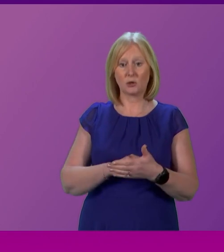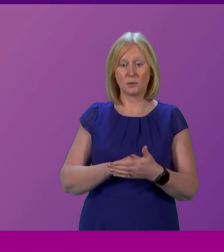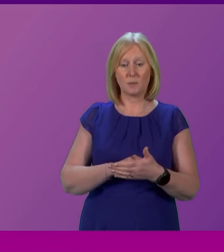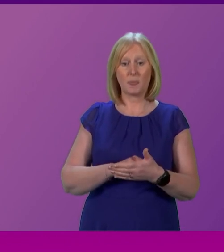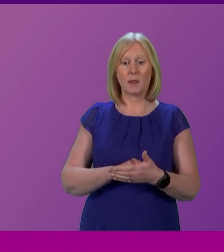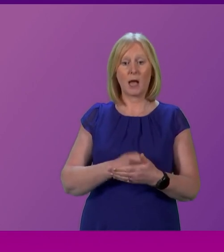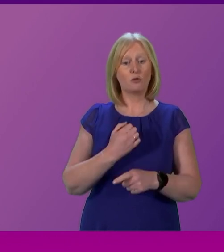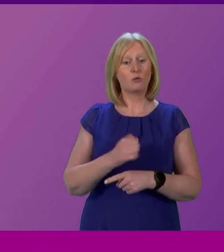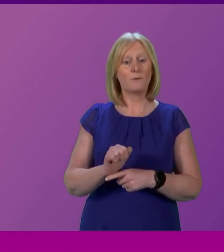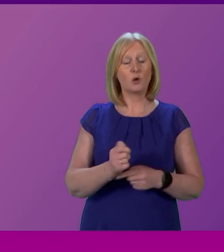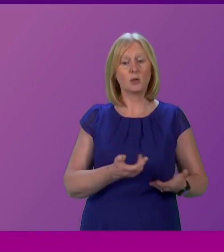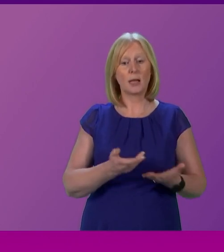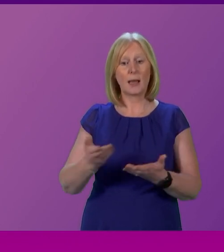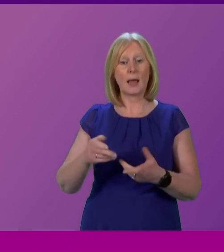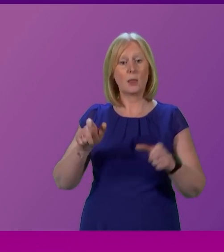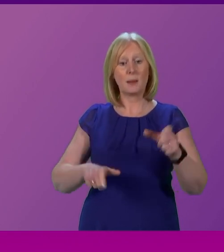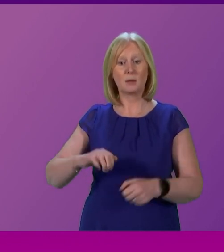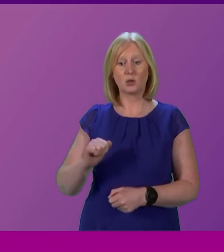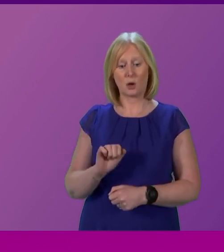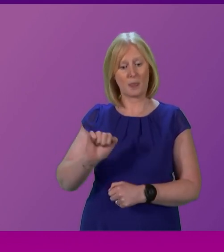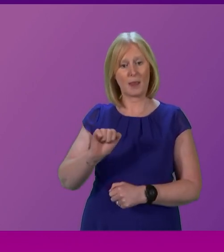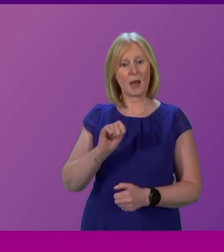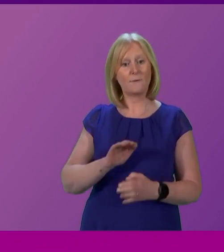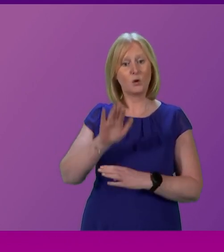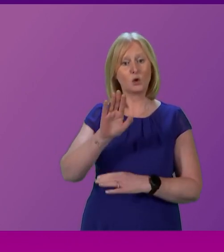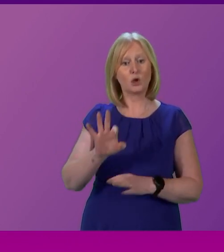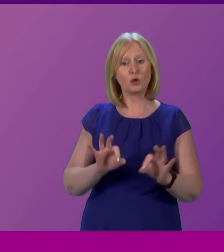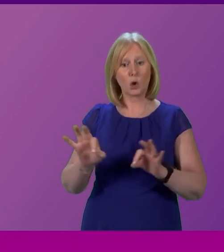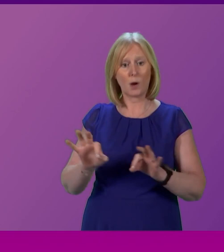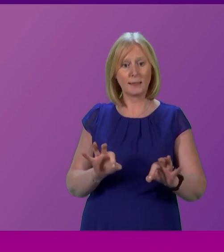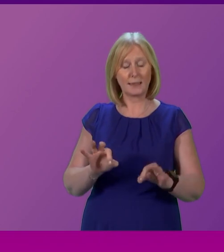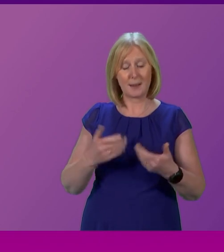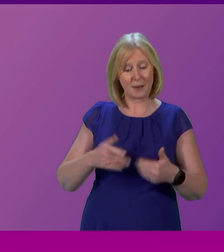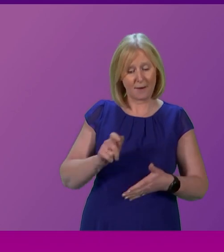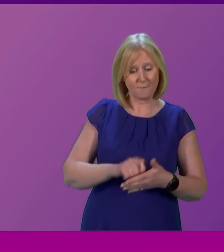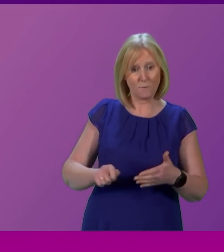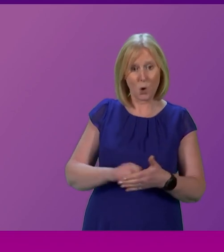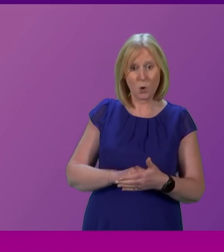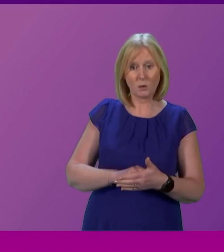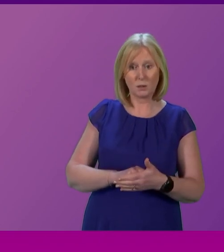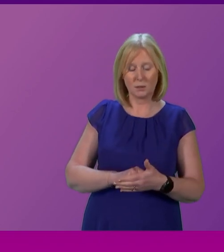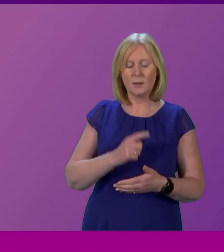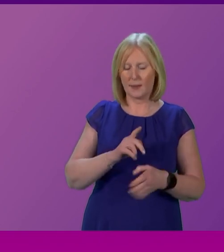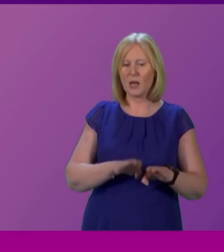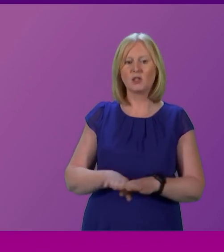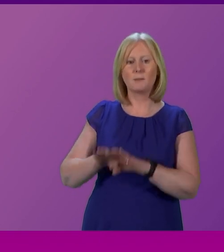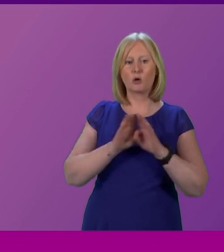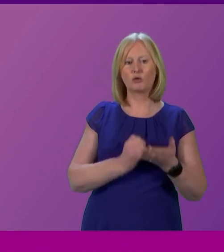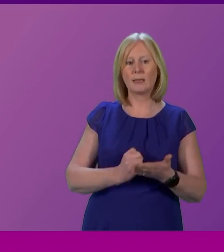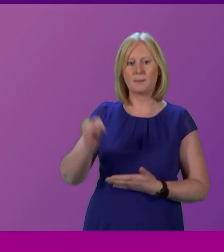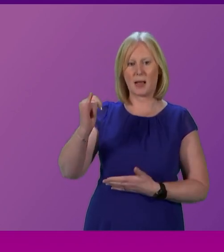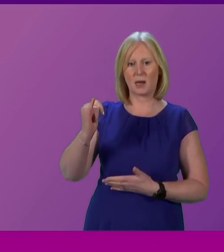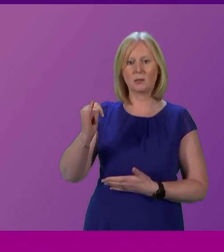people of Scotland to have their say over their future that they have voted for, then they are democracy deniers,